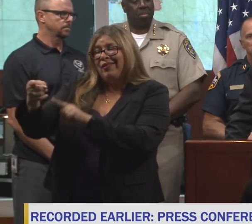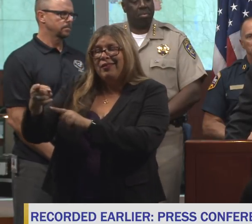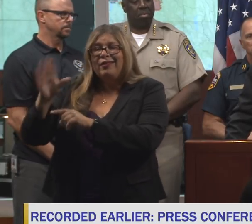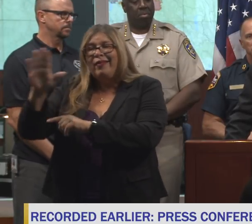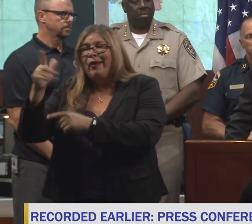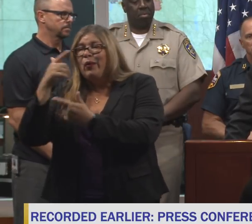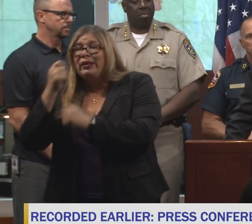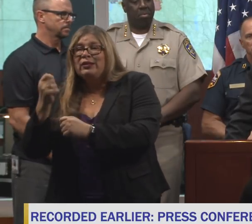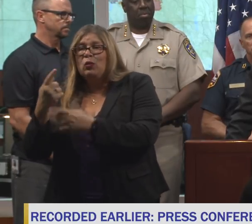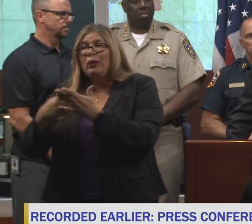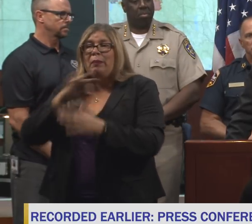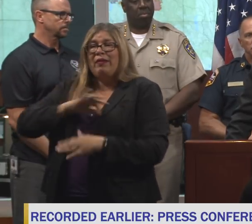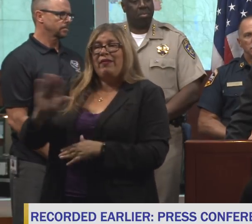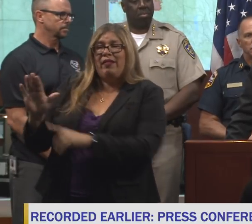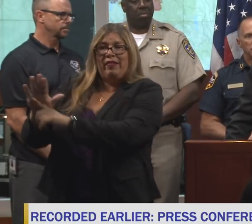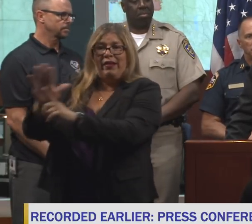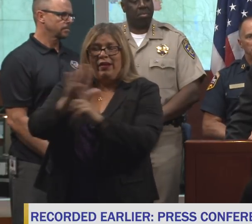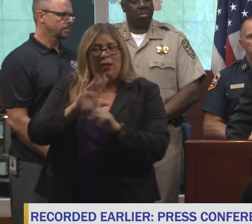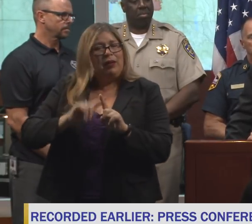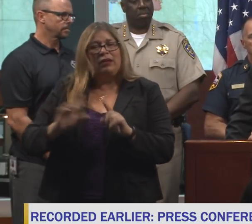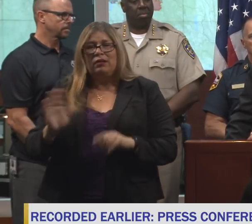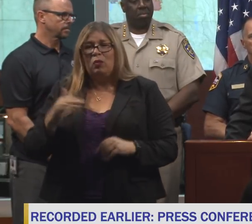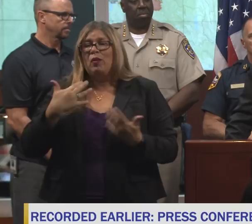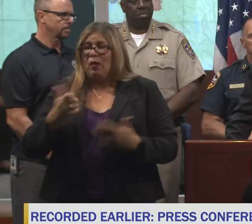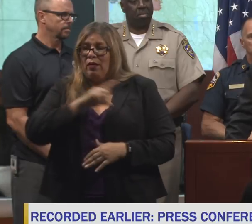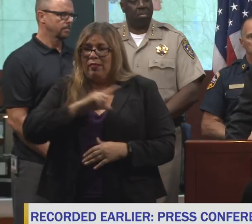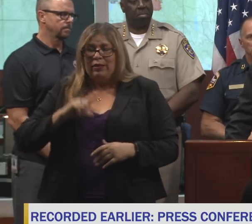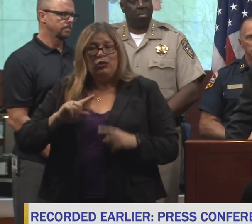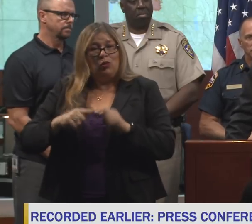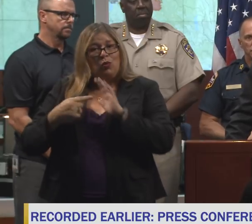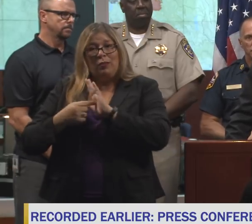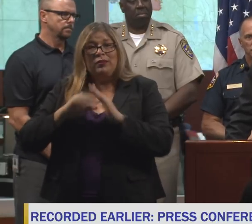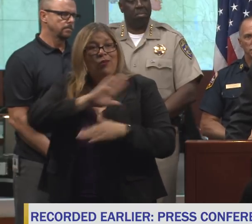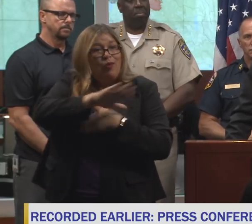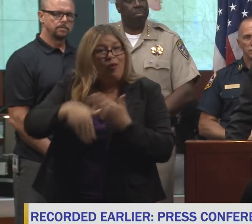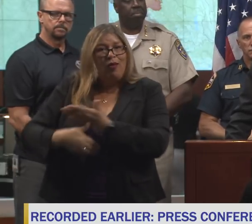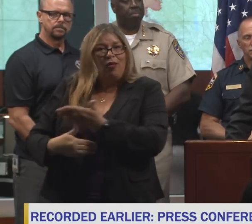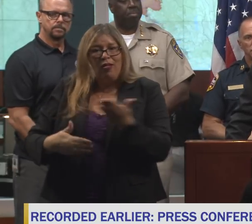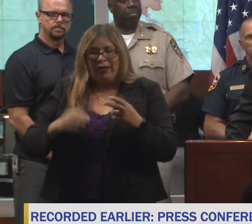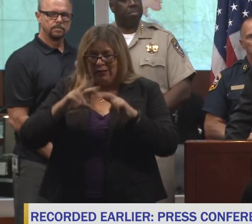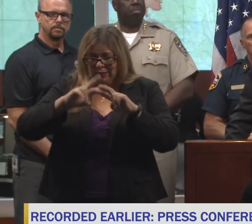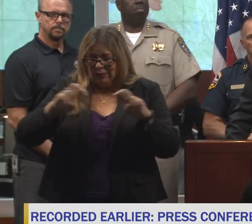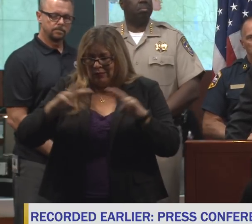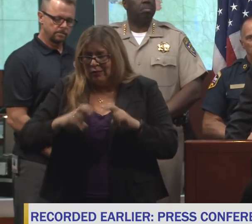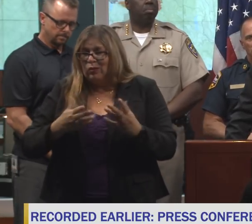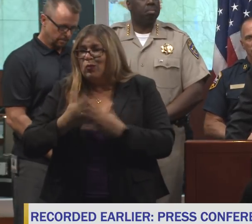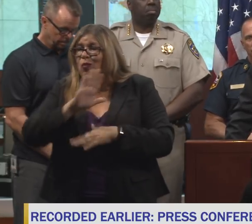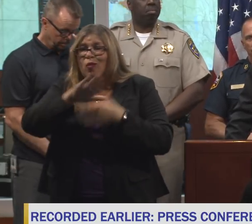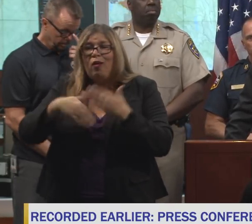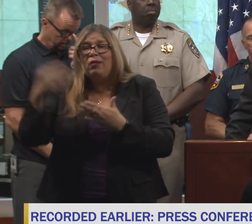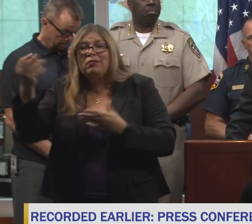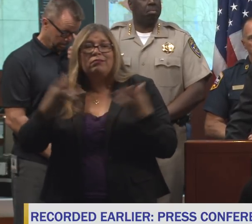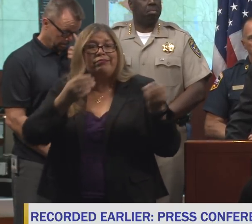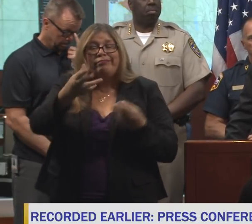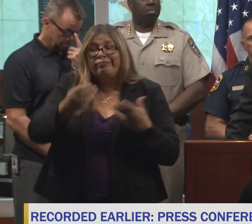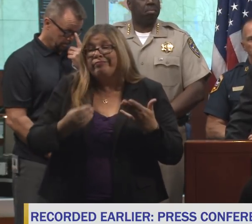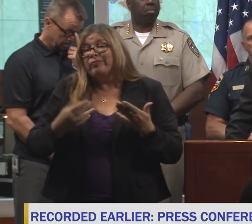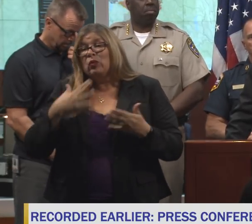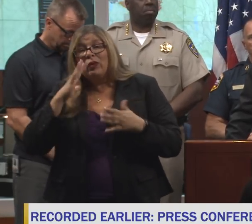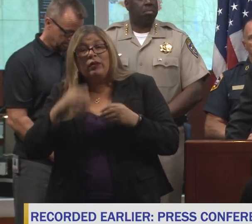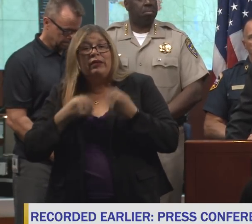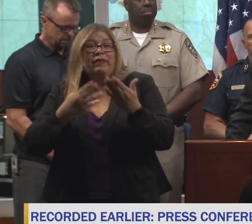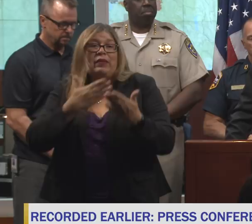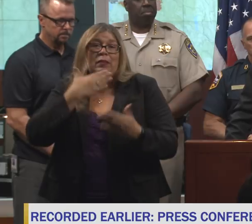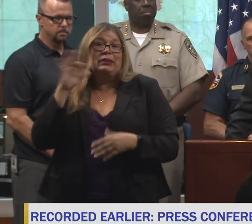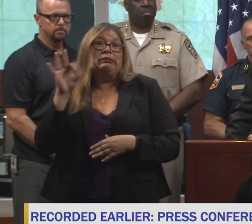to represent all the people and sift through the various claims, and we'll be part of that. We'll help and give them the best thinking